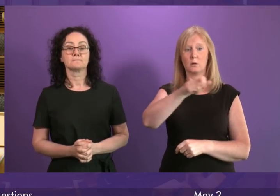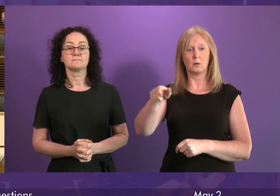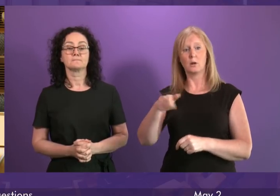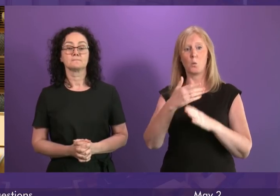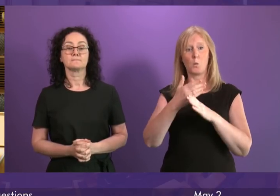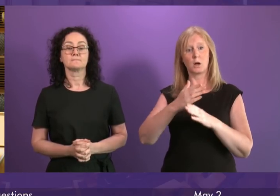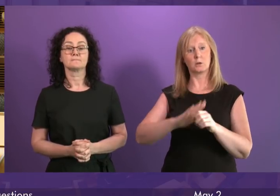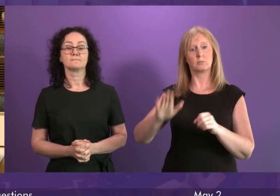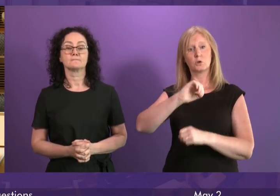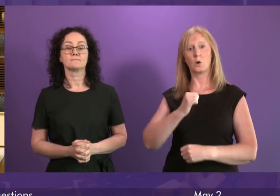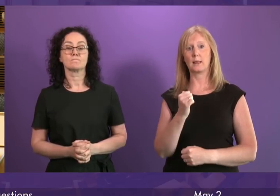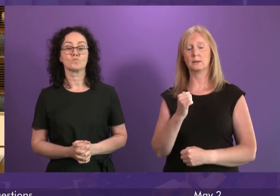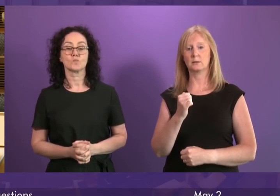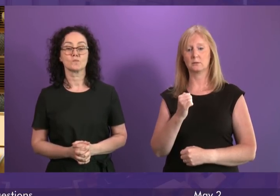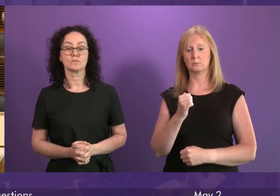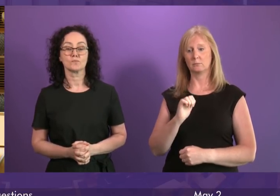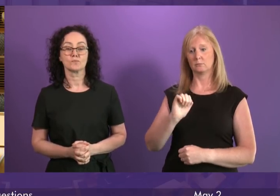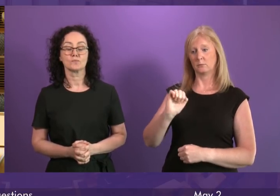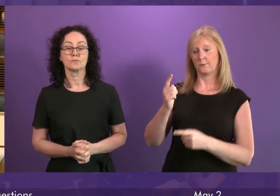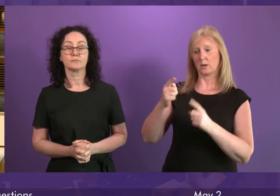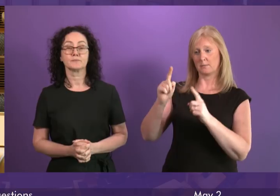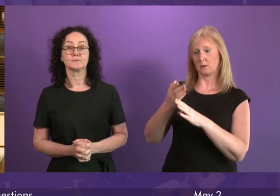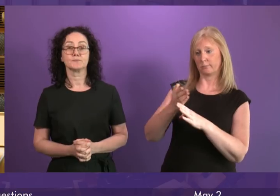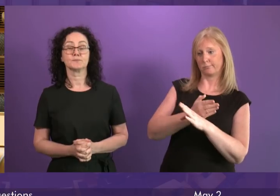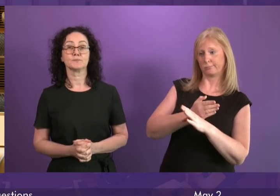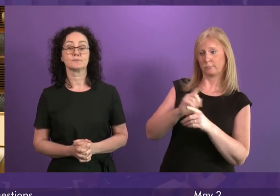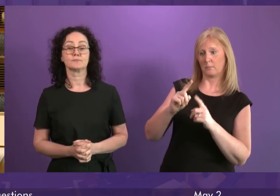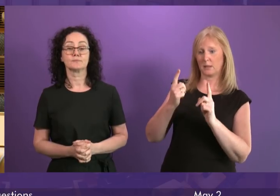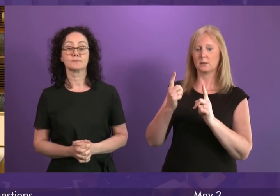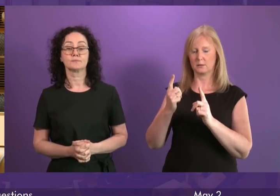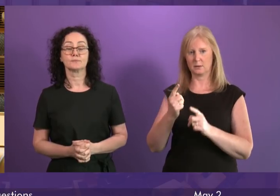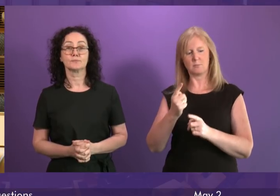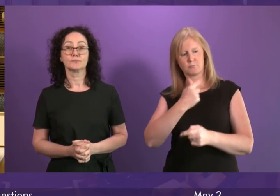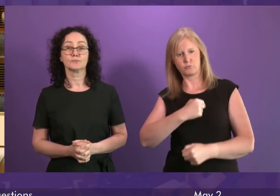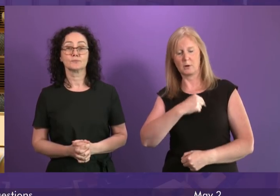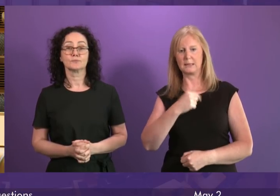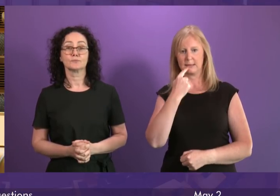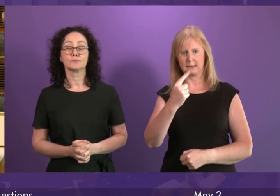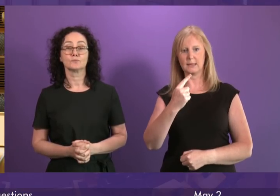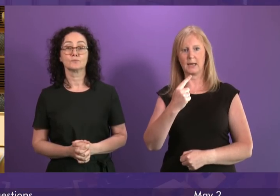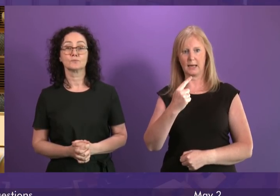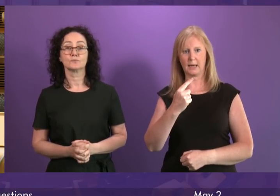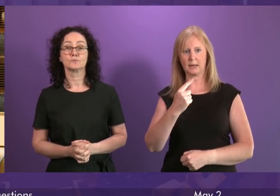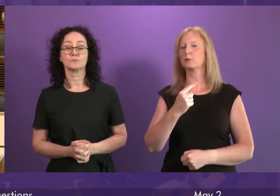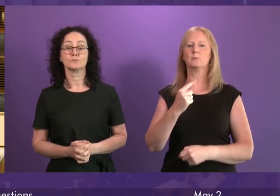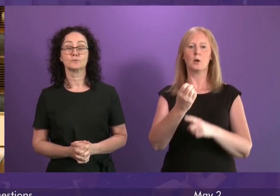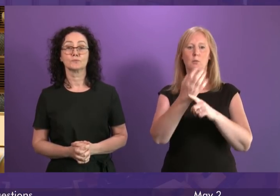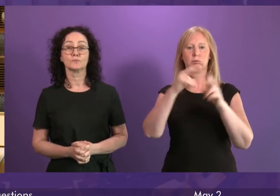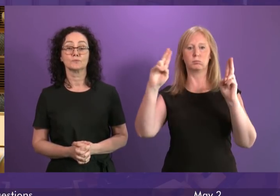The First Minister's predecessor promised us that renewable energy and the low-carbon economy would deliver